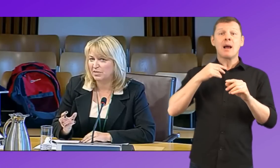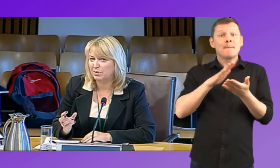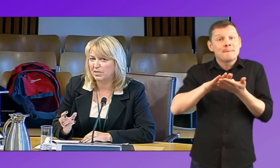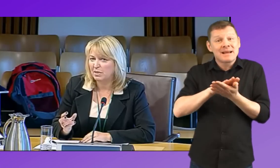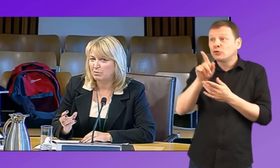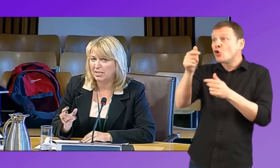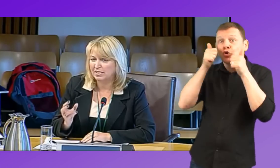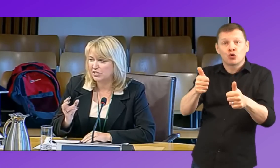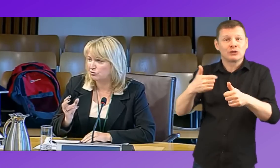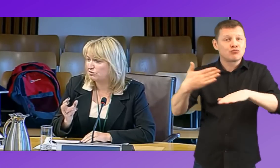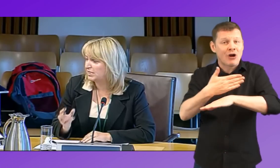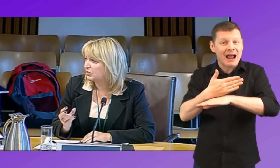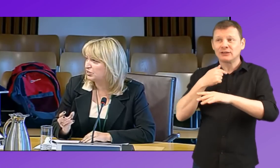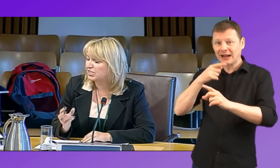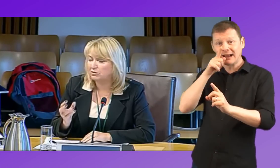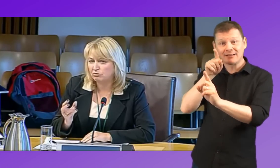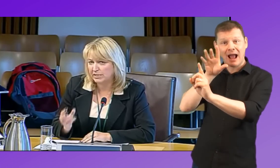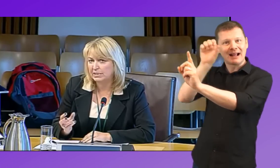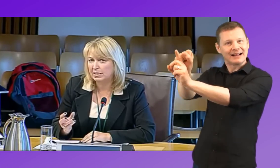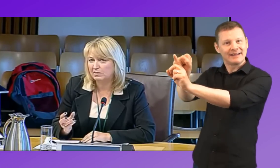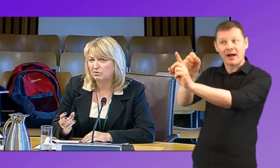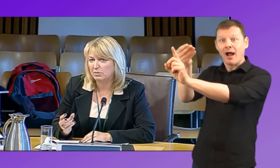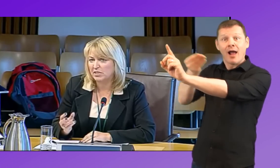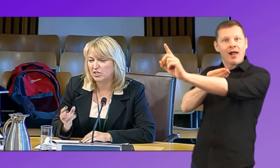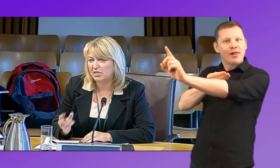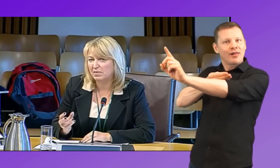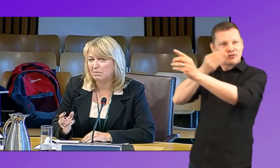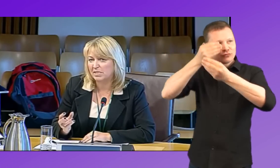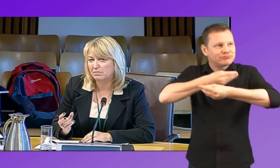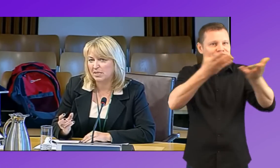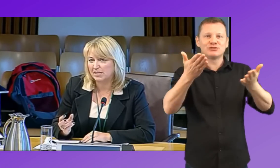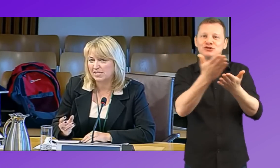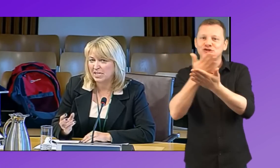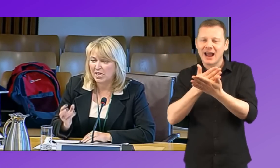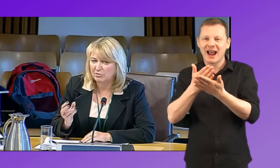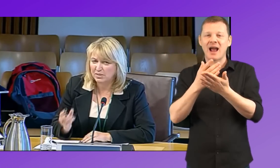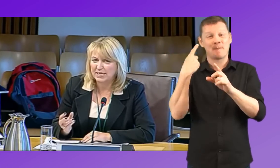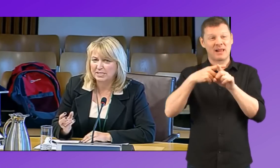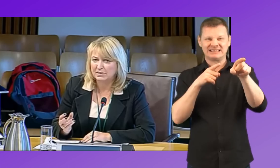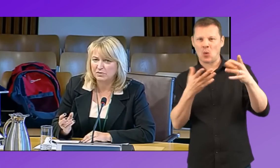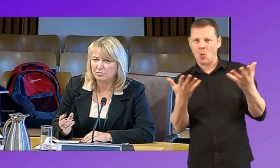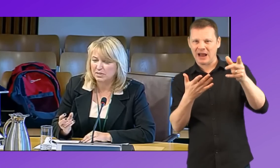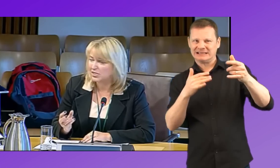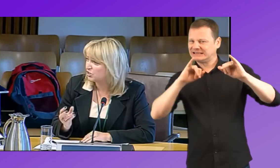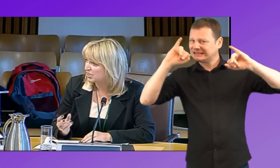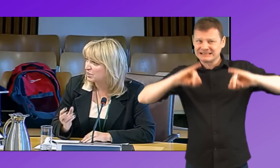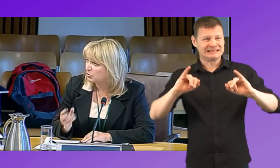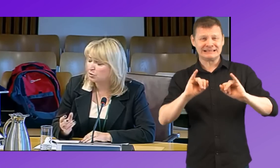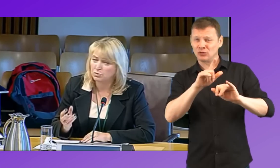where practice is really good and really learn from it and share that best practice and really get to grips with where it is just not